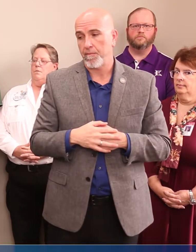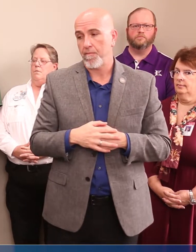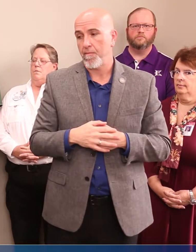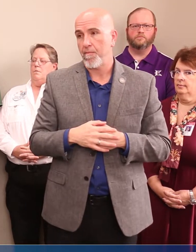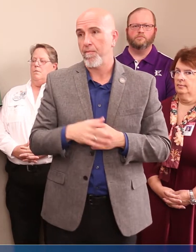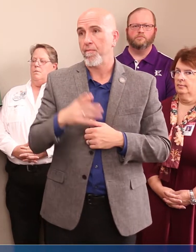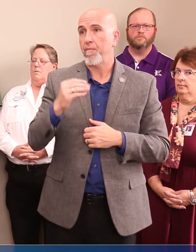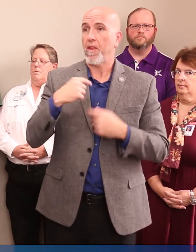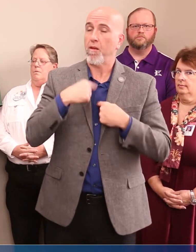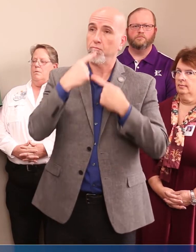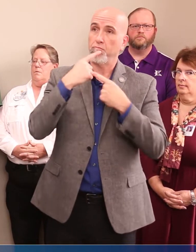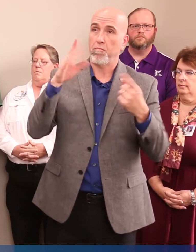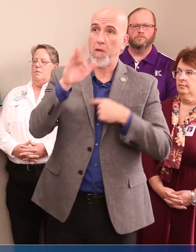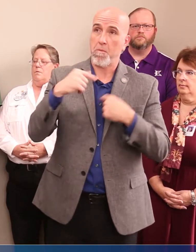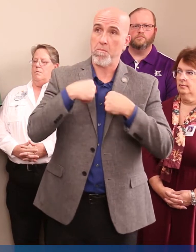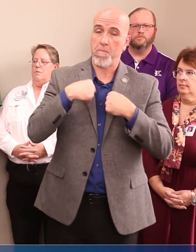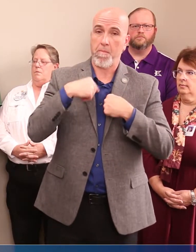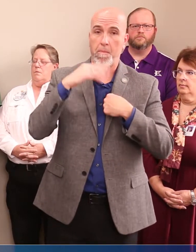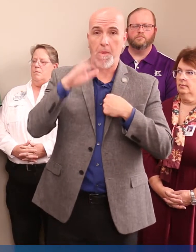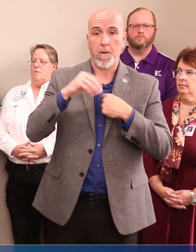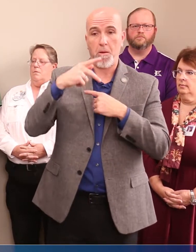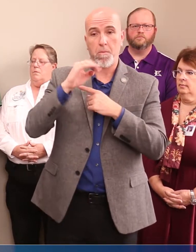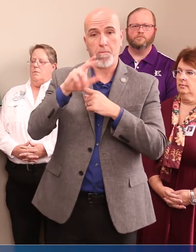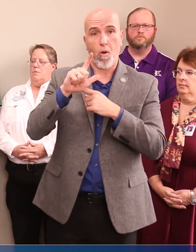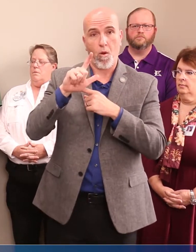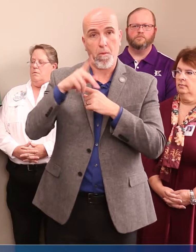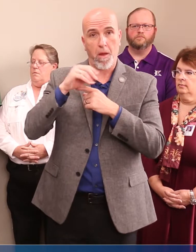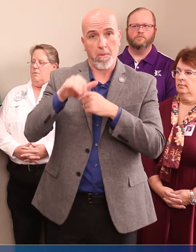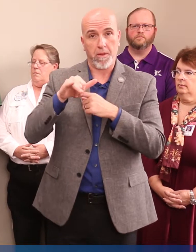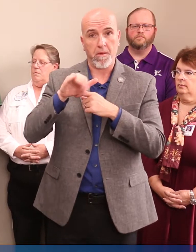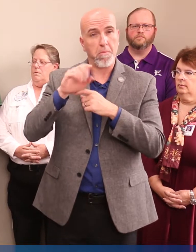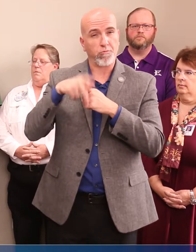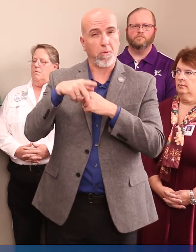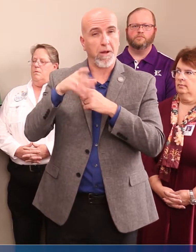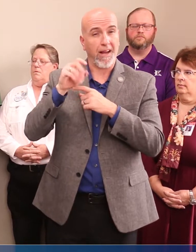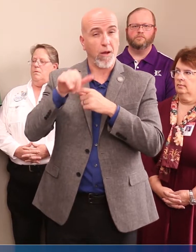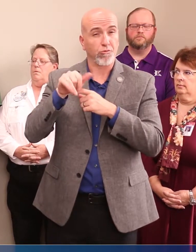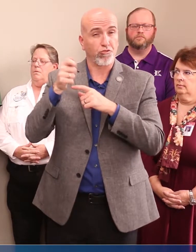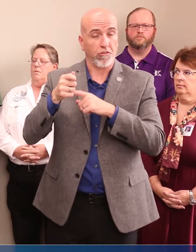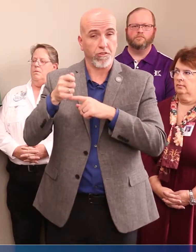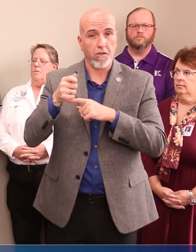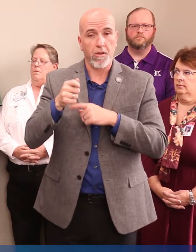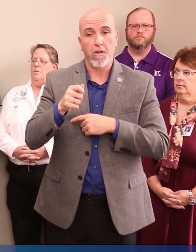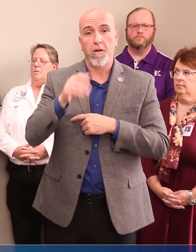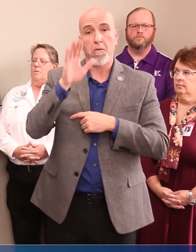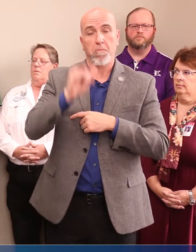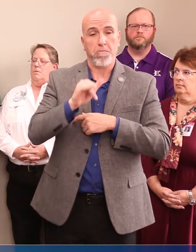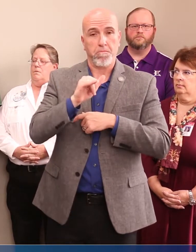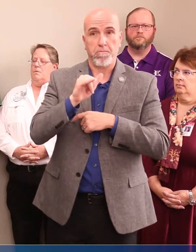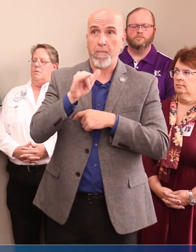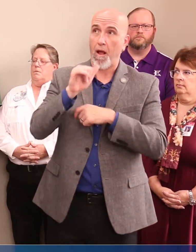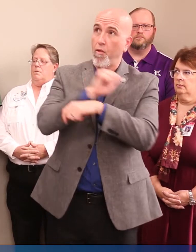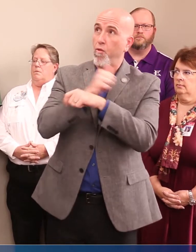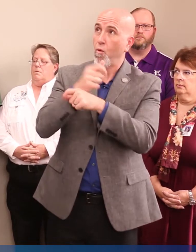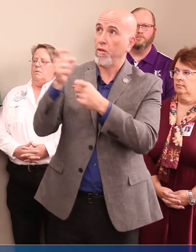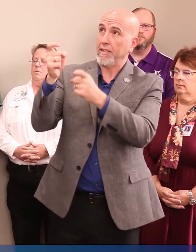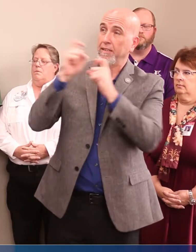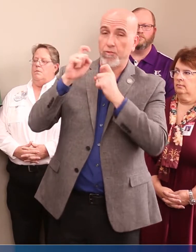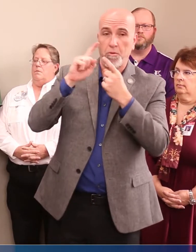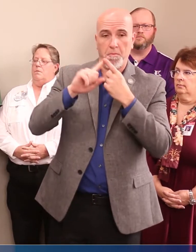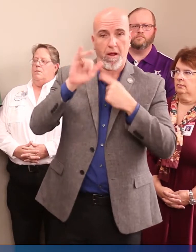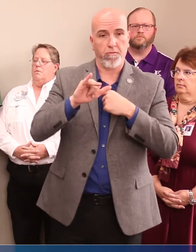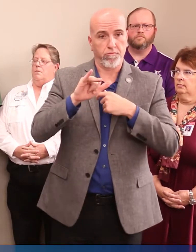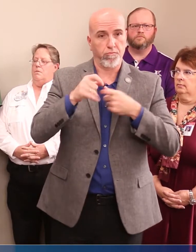be it proclaimed by me, Paul Poppe, Bastrop County Judge, by virtue of the authority vested in me as the presiding